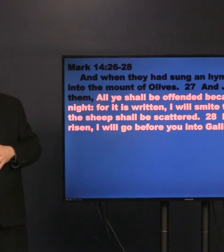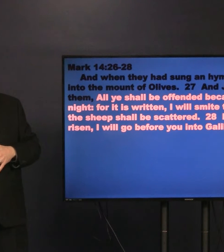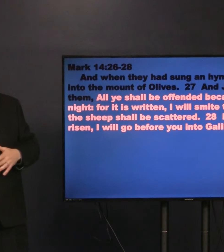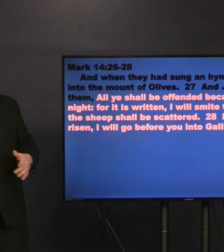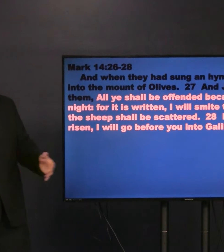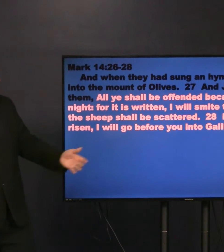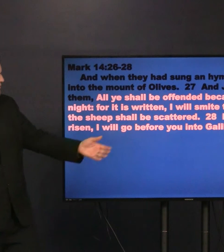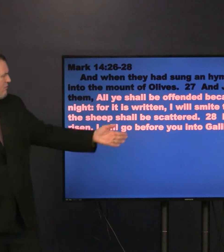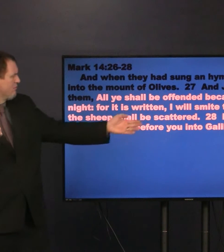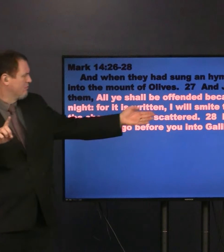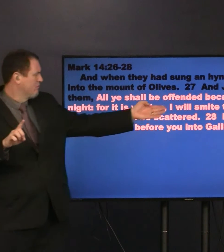Offended.